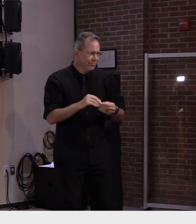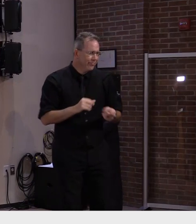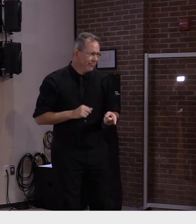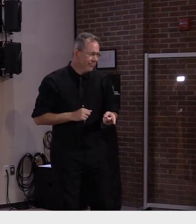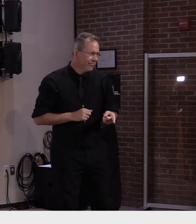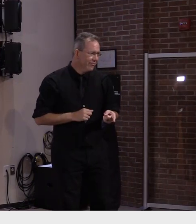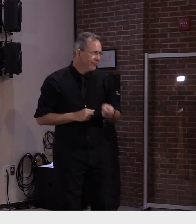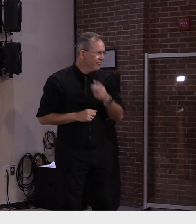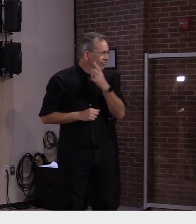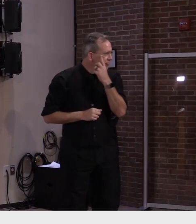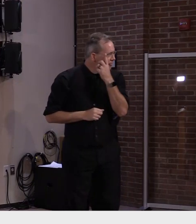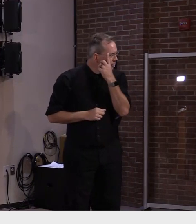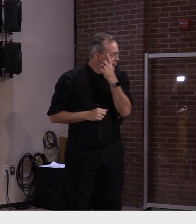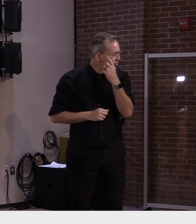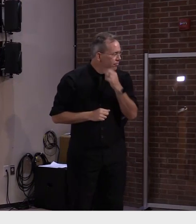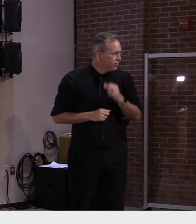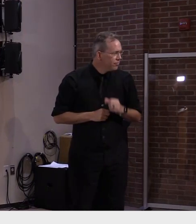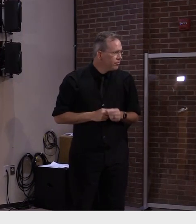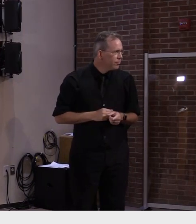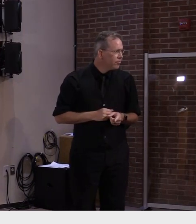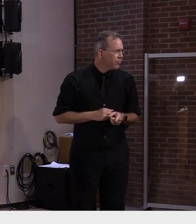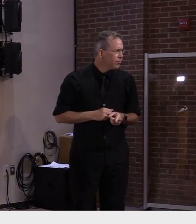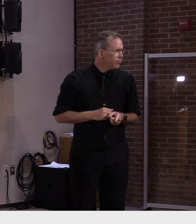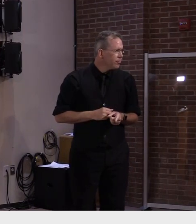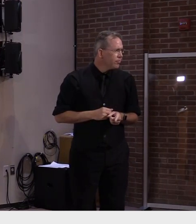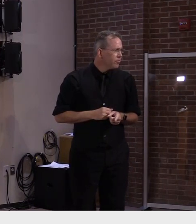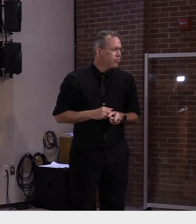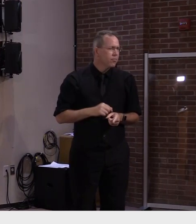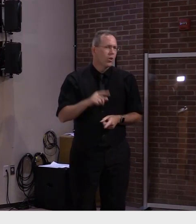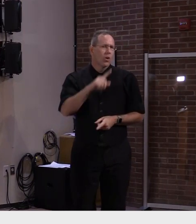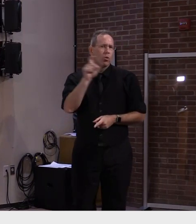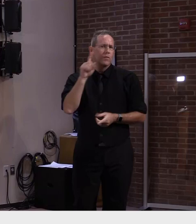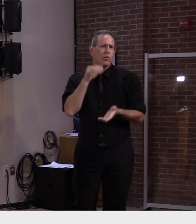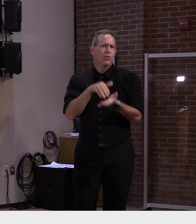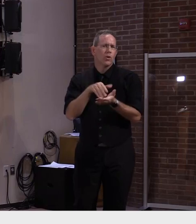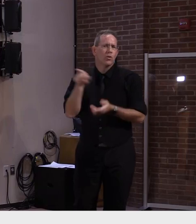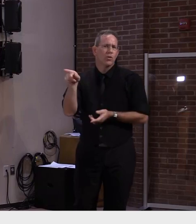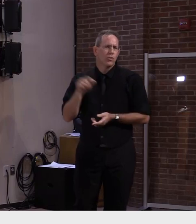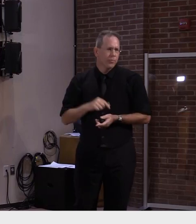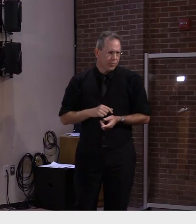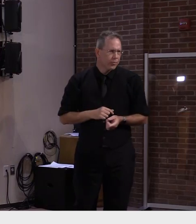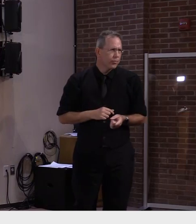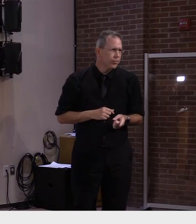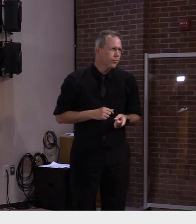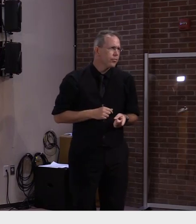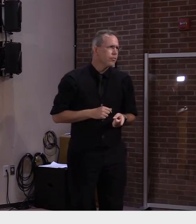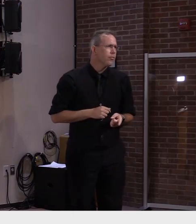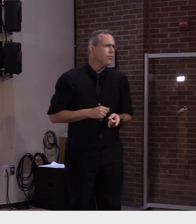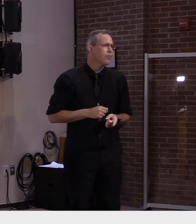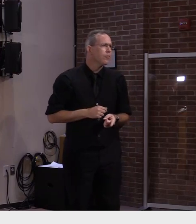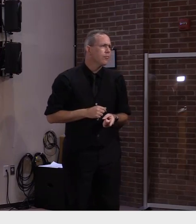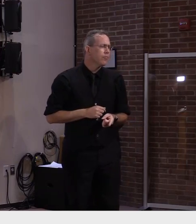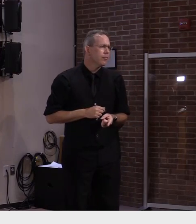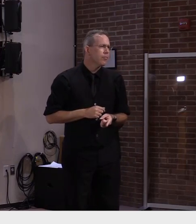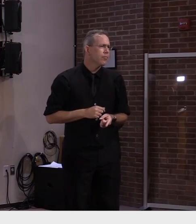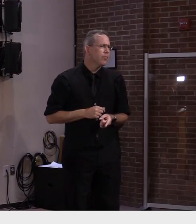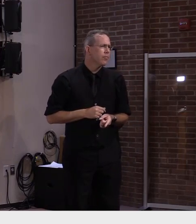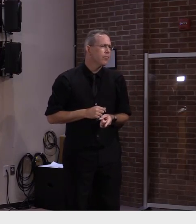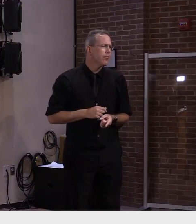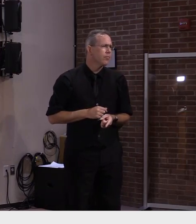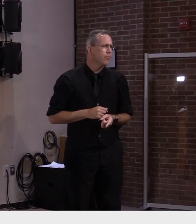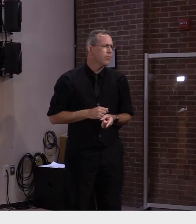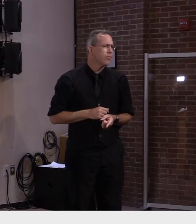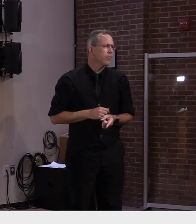Okay, great. One for Dr. Levine, although based on your answer earlier, I'm not sure you're going to have much of this detail. I just thought I would check. So the